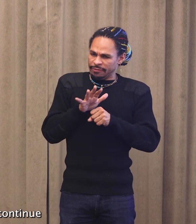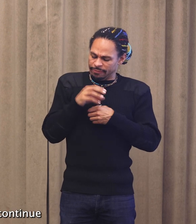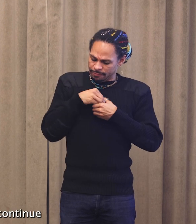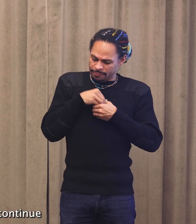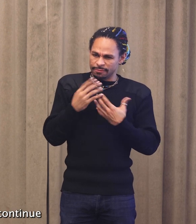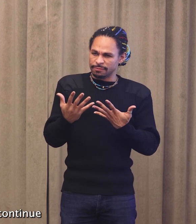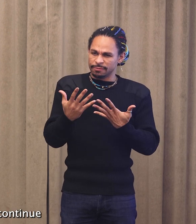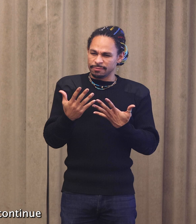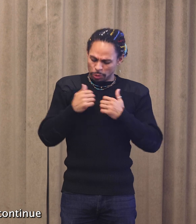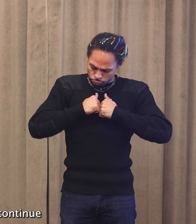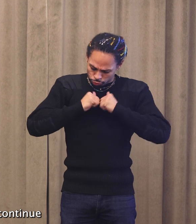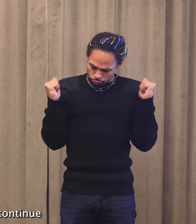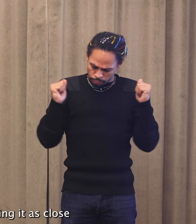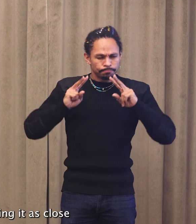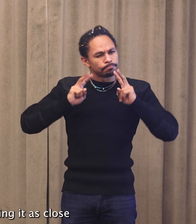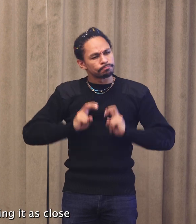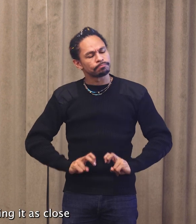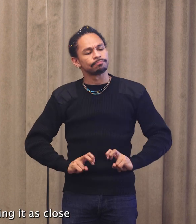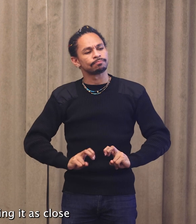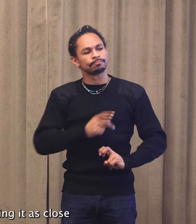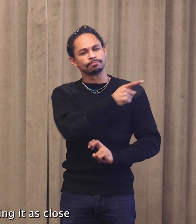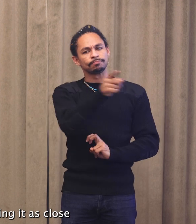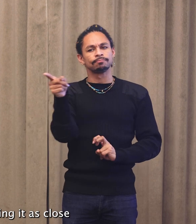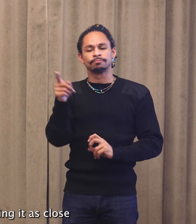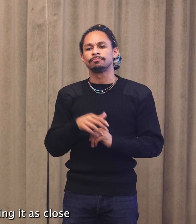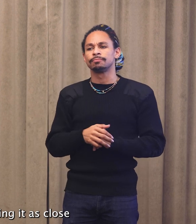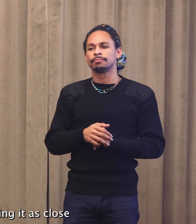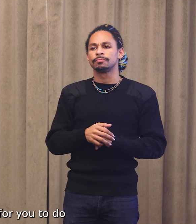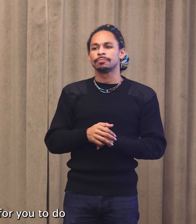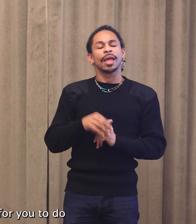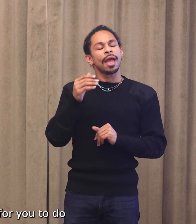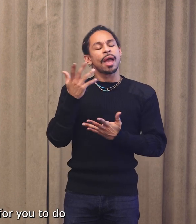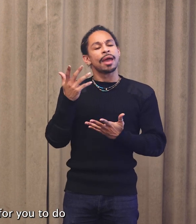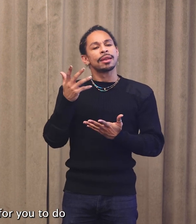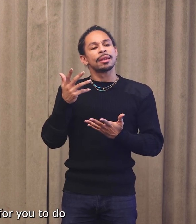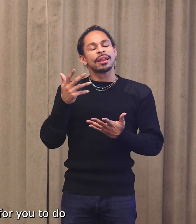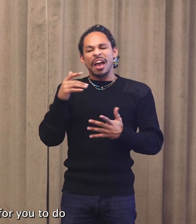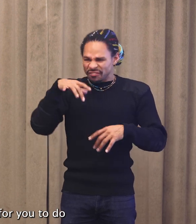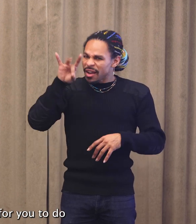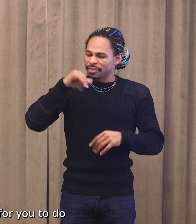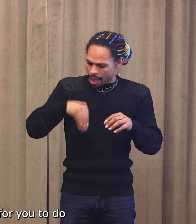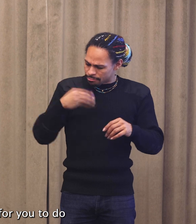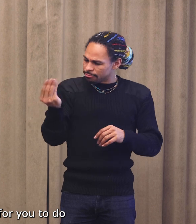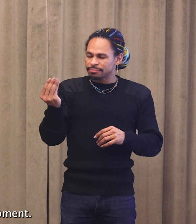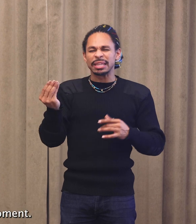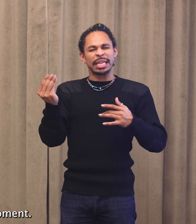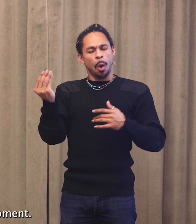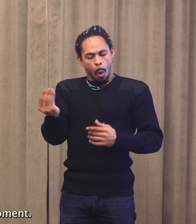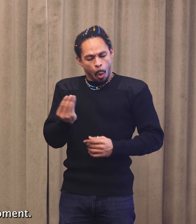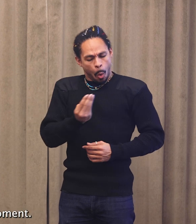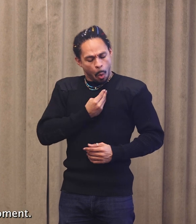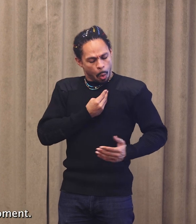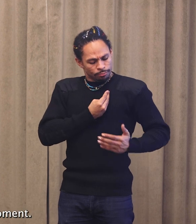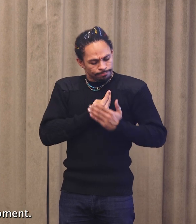And as we continue perhaps just holding it as close as feels safe for you to do, in